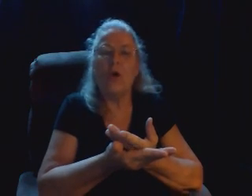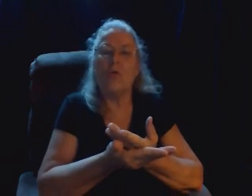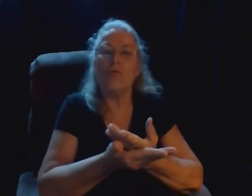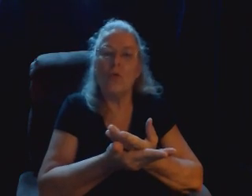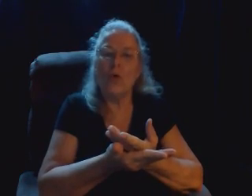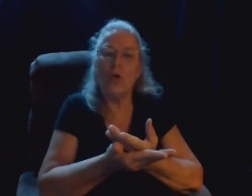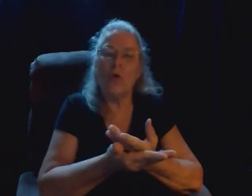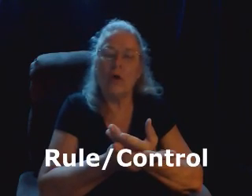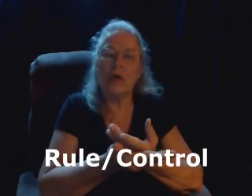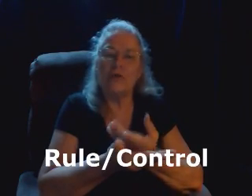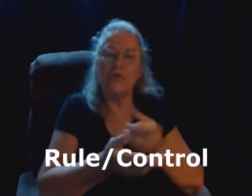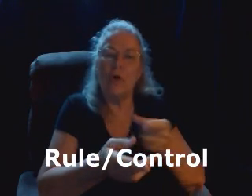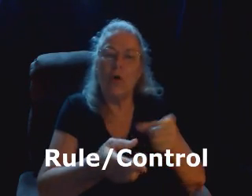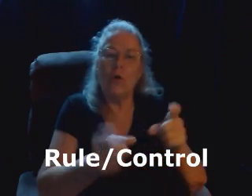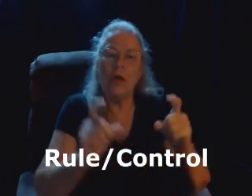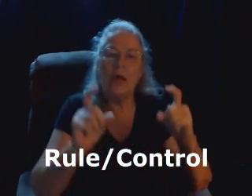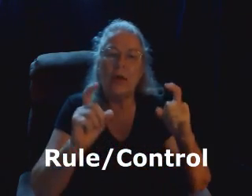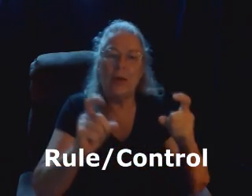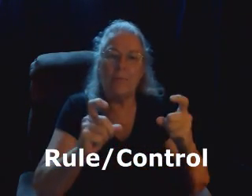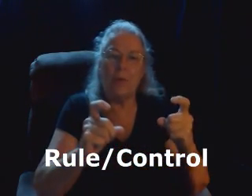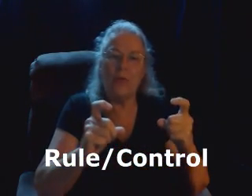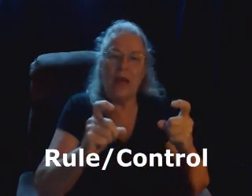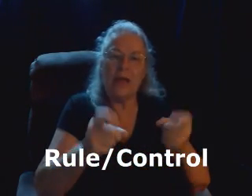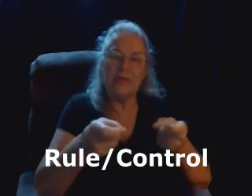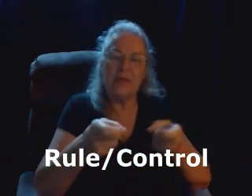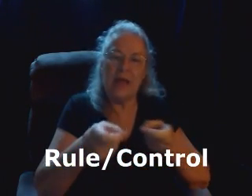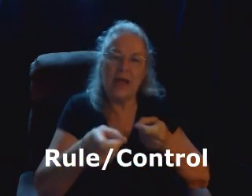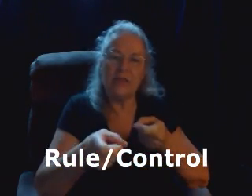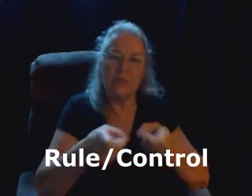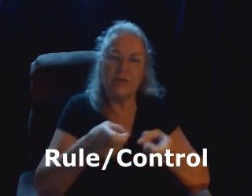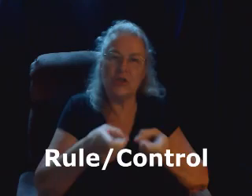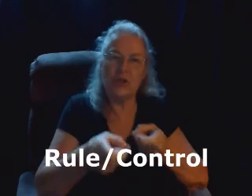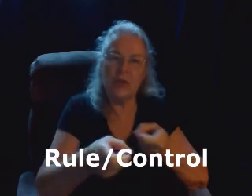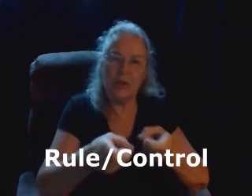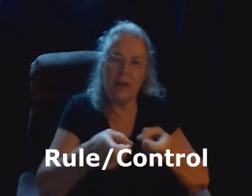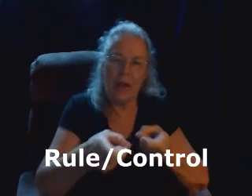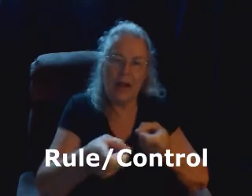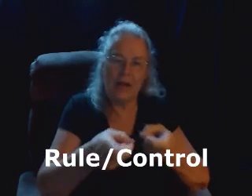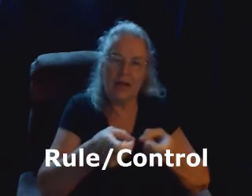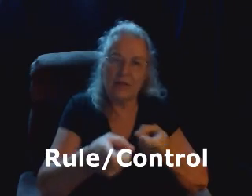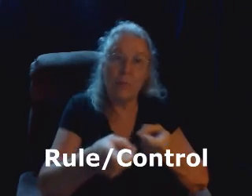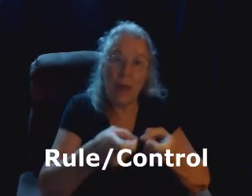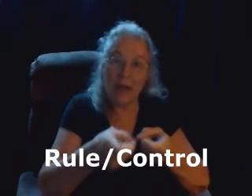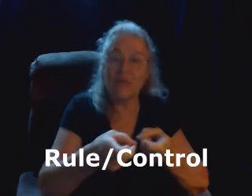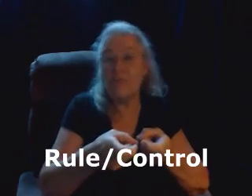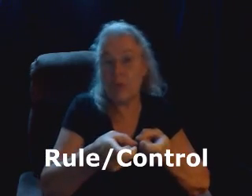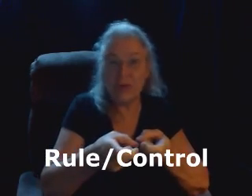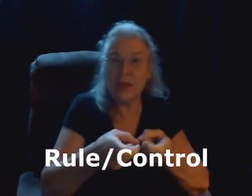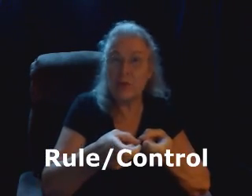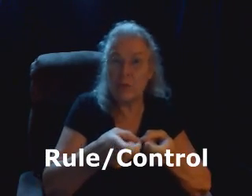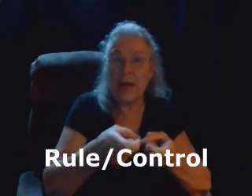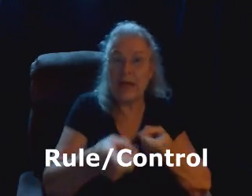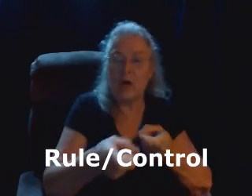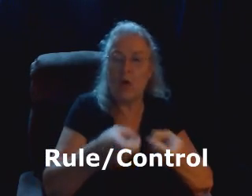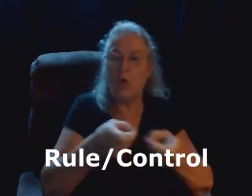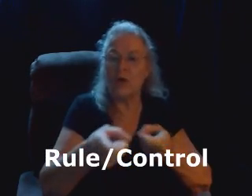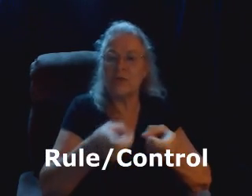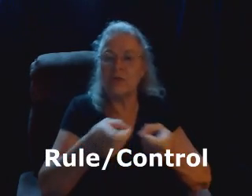Rule or control both hands in the X position and it is back and forth like you're reining a horse.